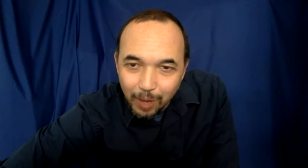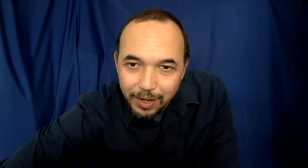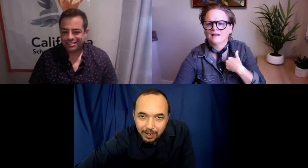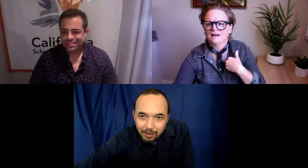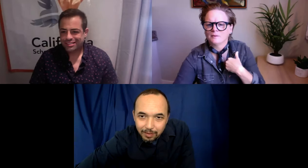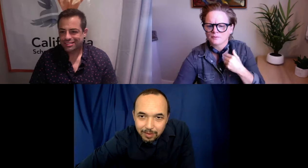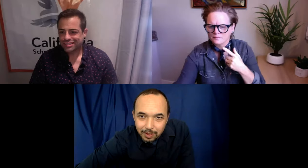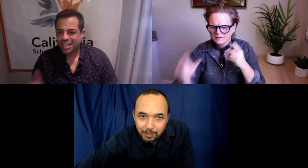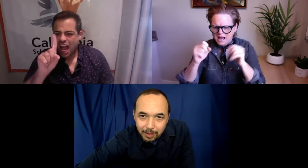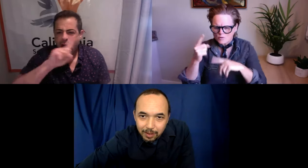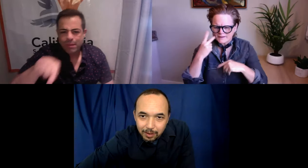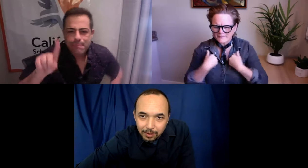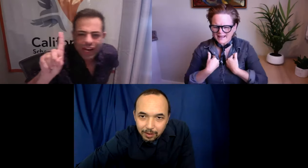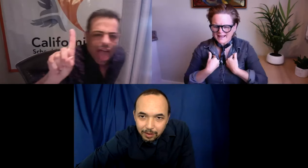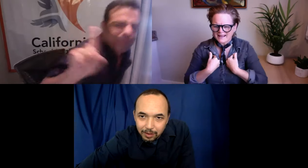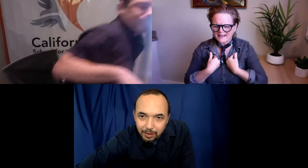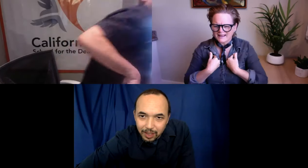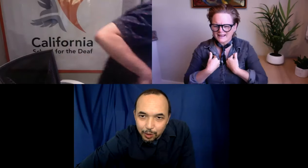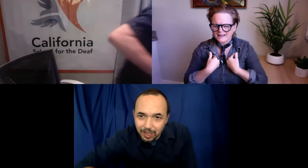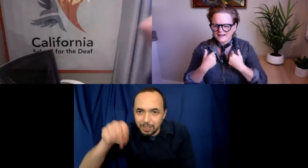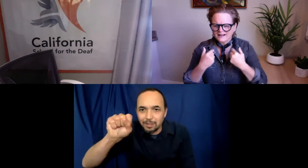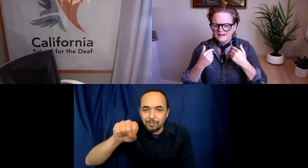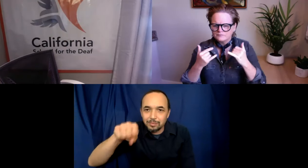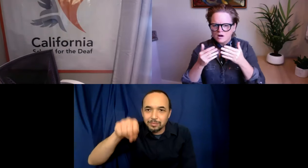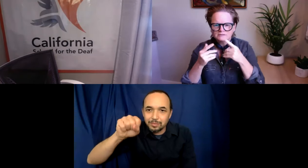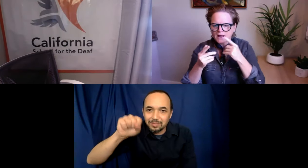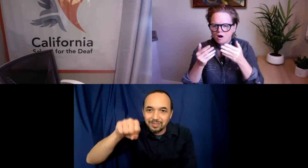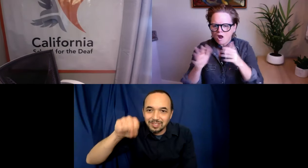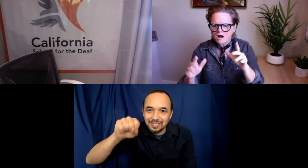Why do I see me? Can you see me?